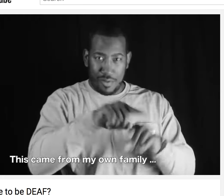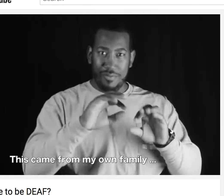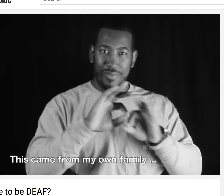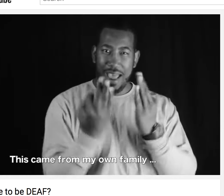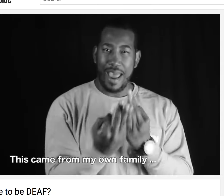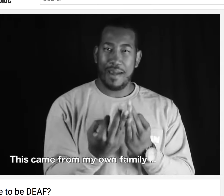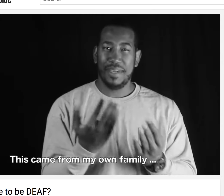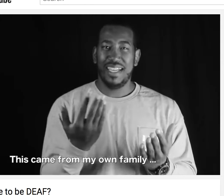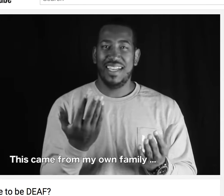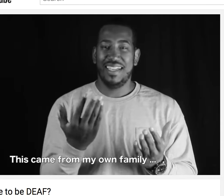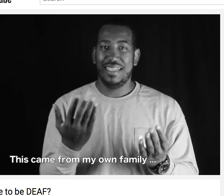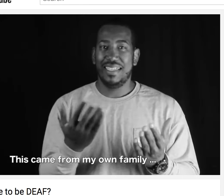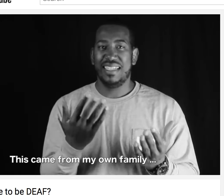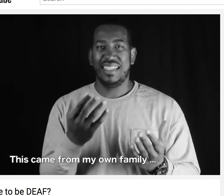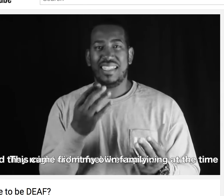This is my family over here.